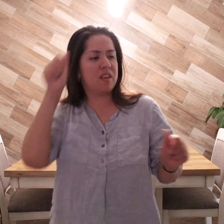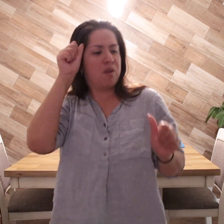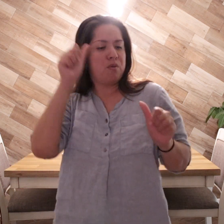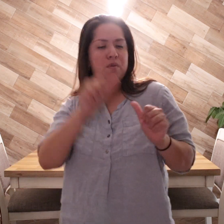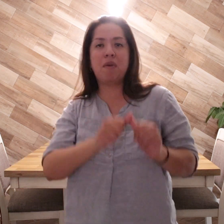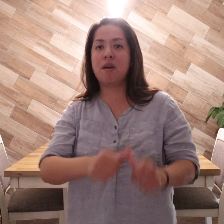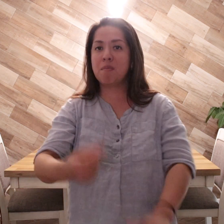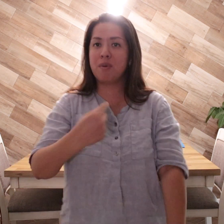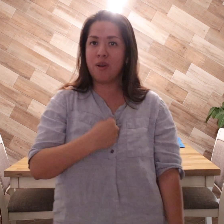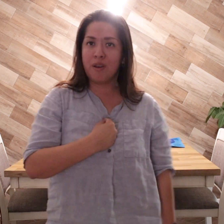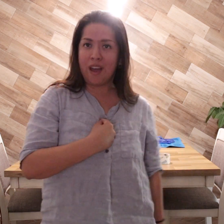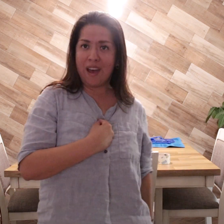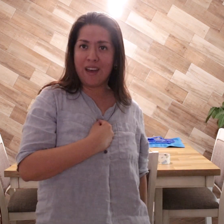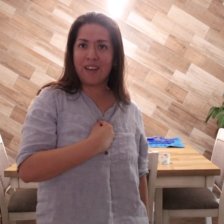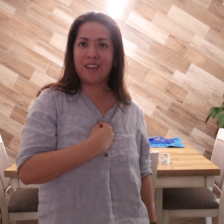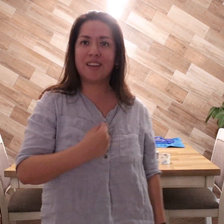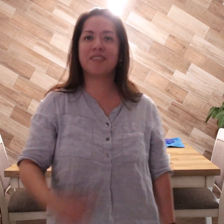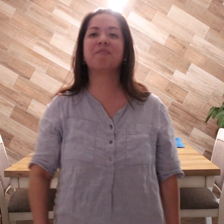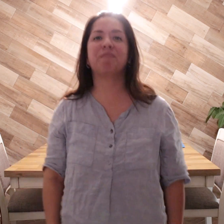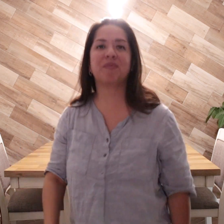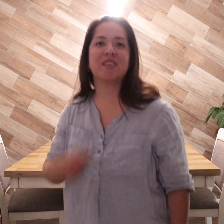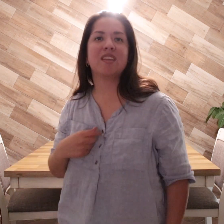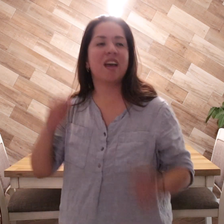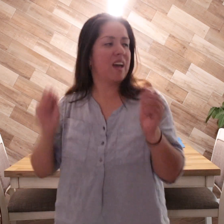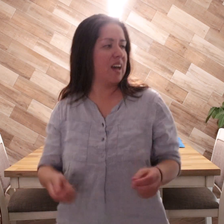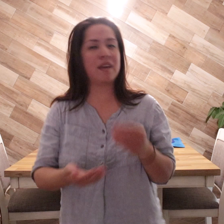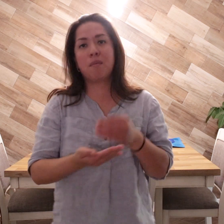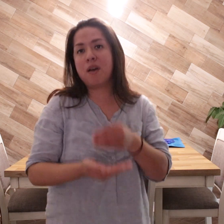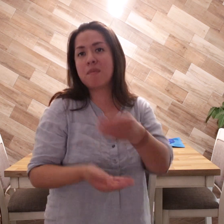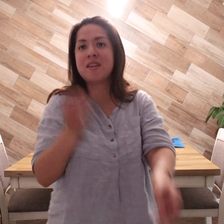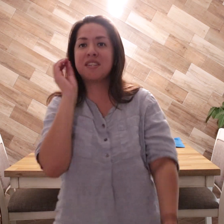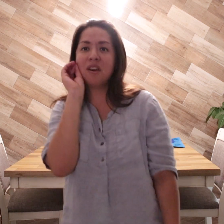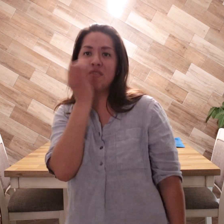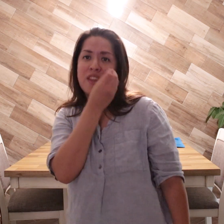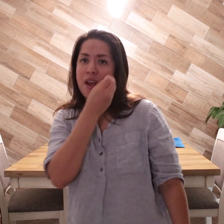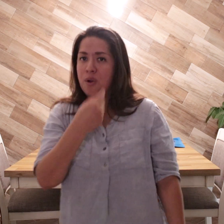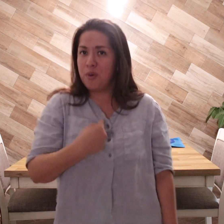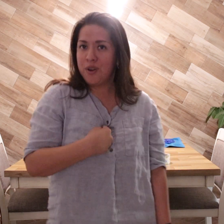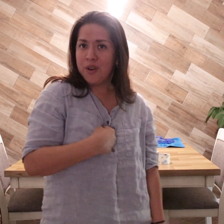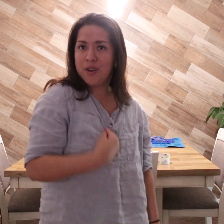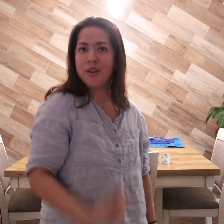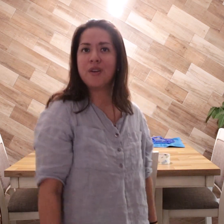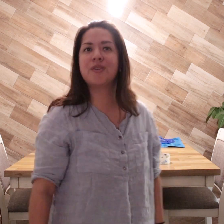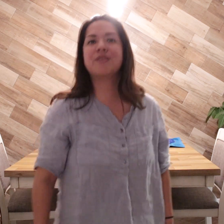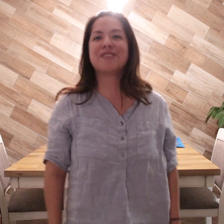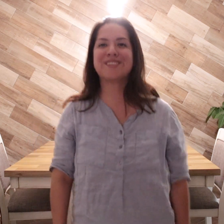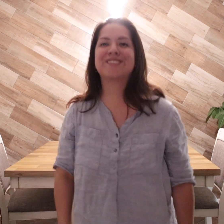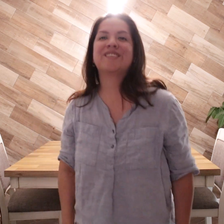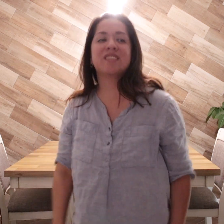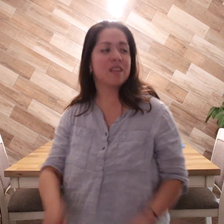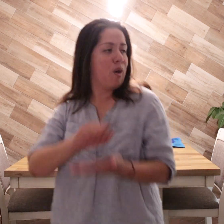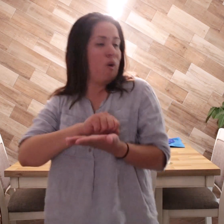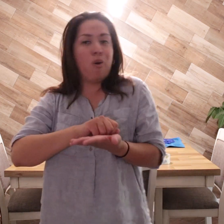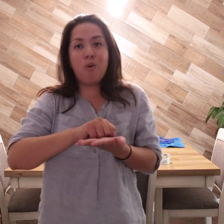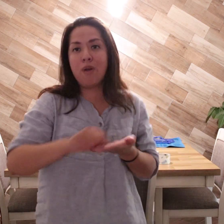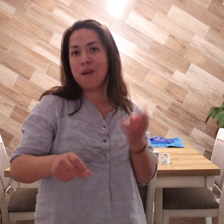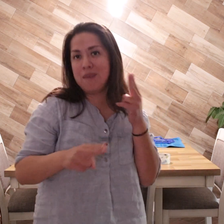then remembered I I can buy myself flowers, write my